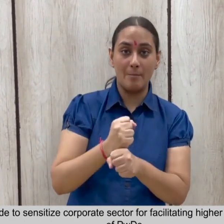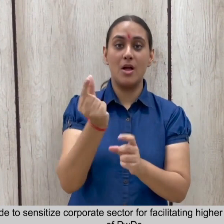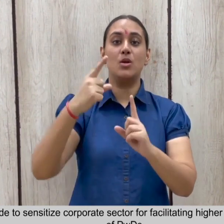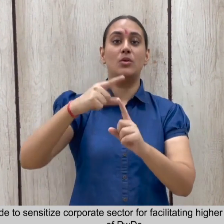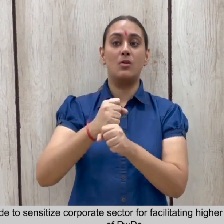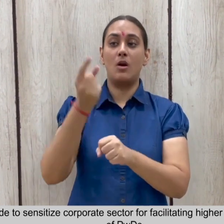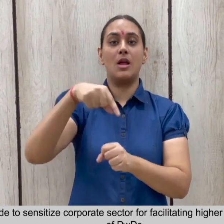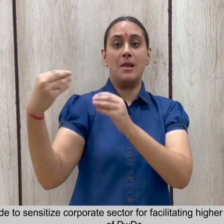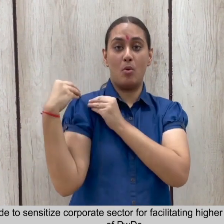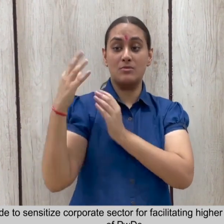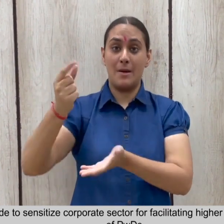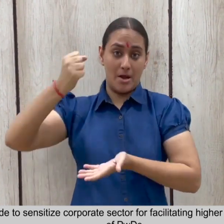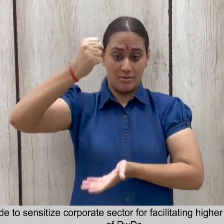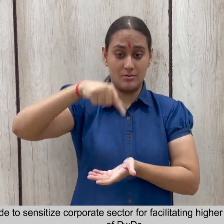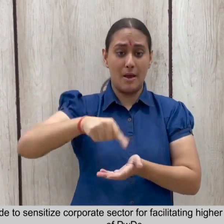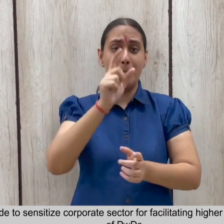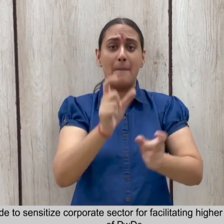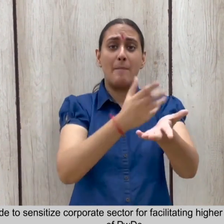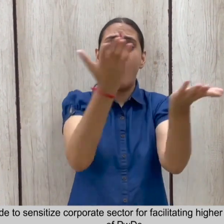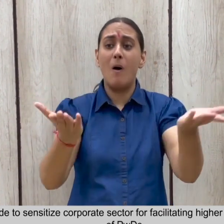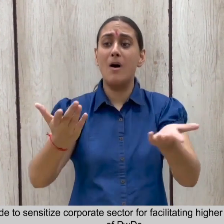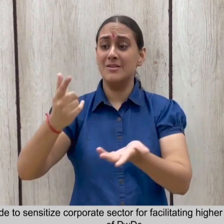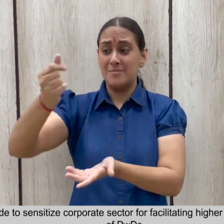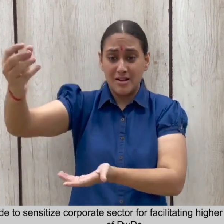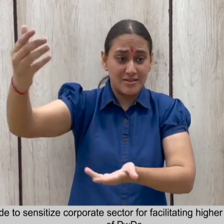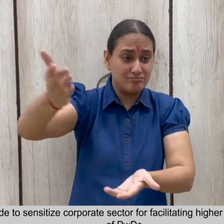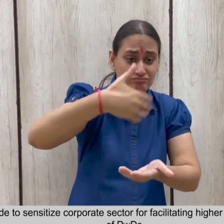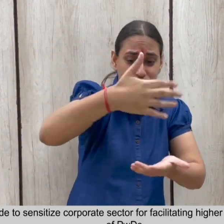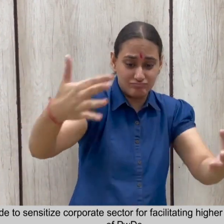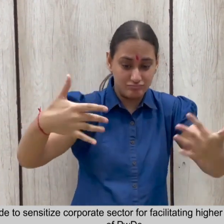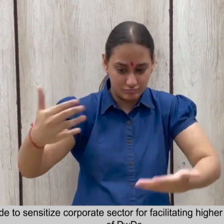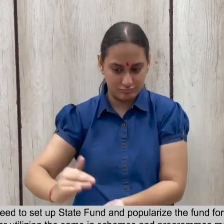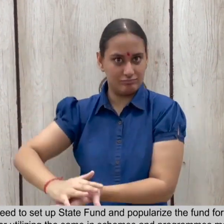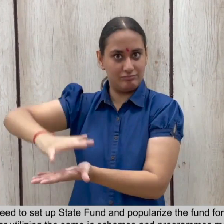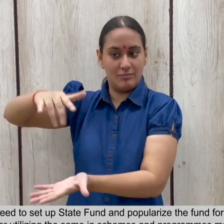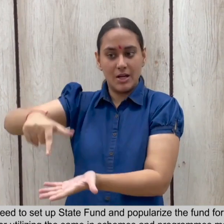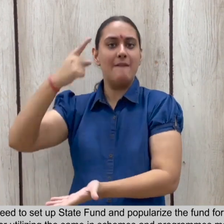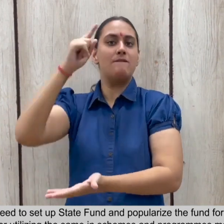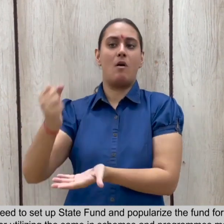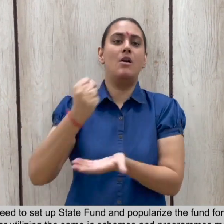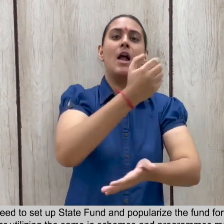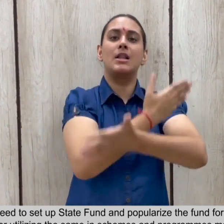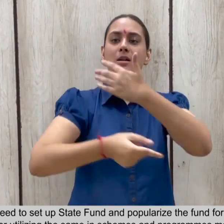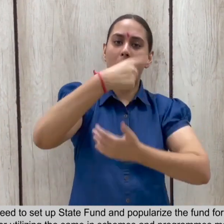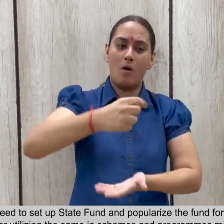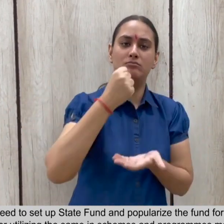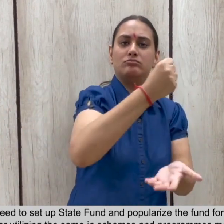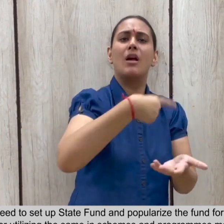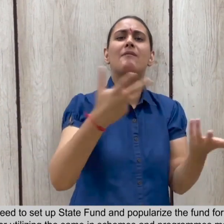sensitise corporate sector for facilitating higher flow of funds for empowerment of PWDs. 16.8 the states and union territories need to set up